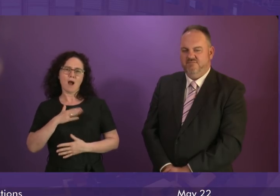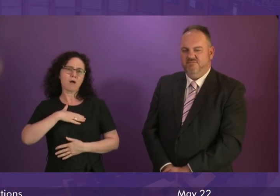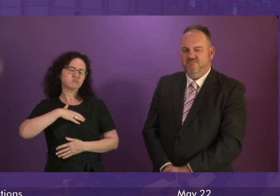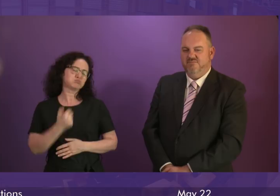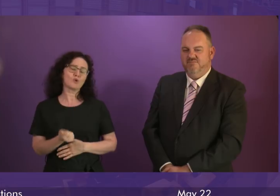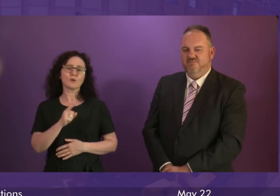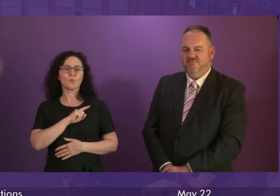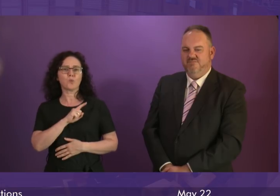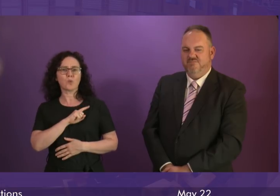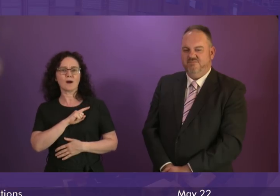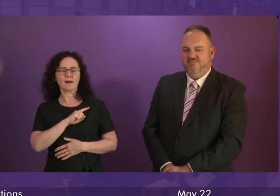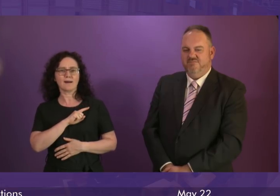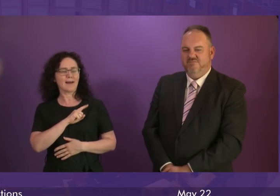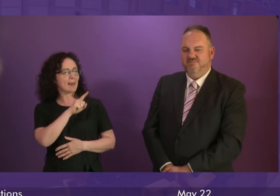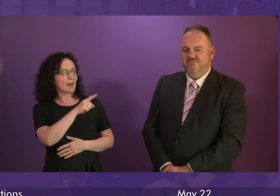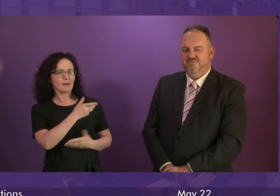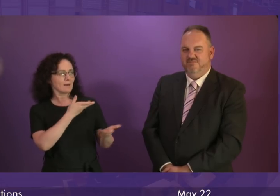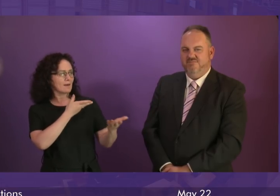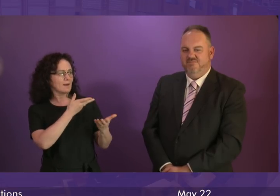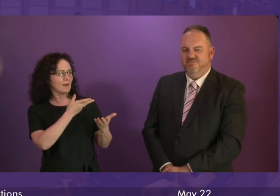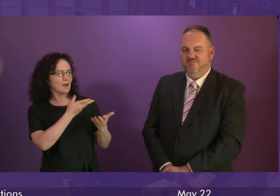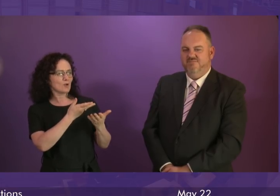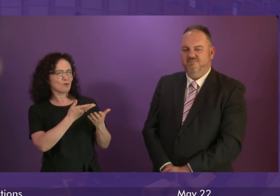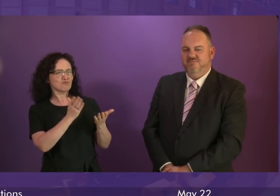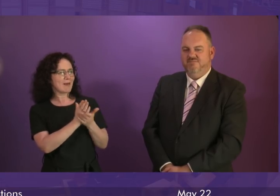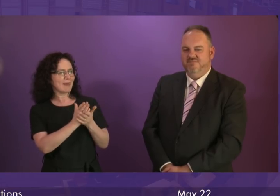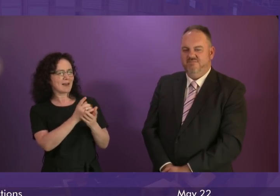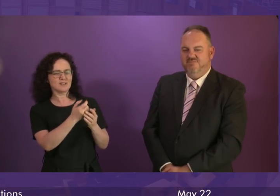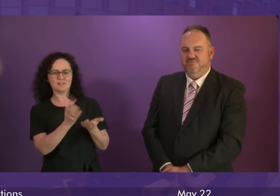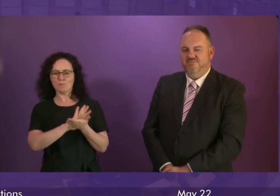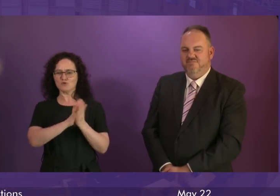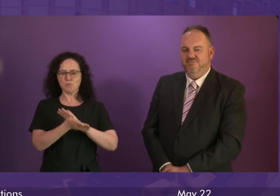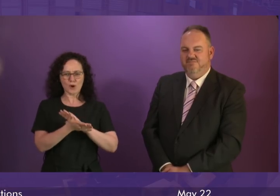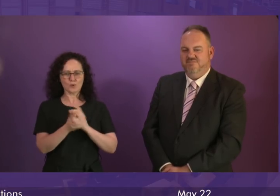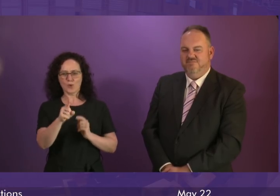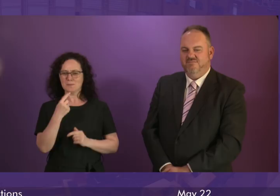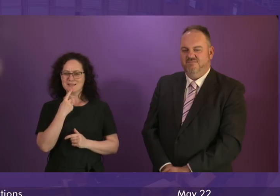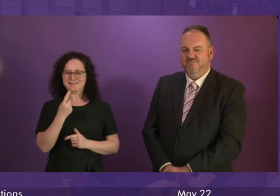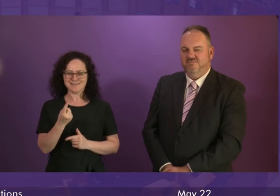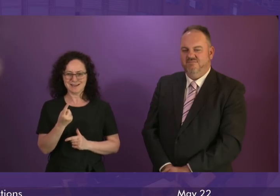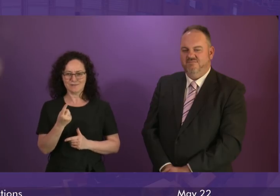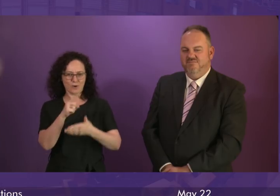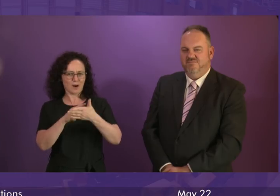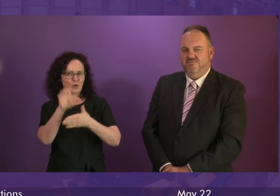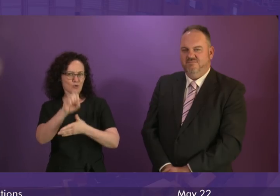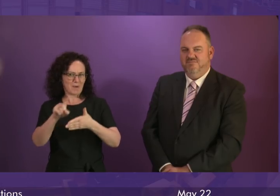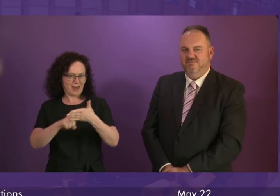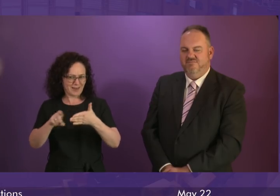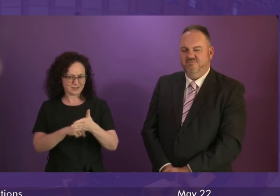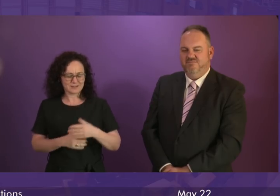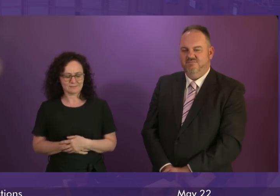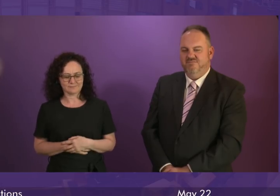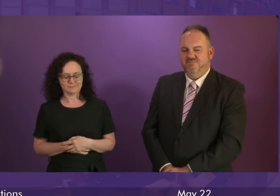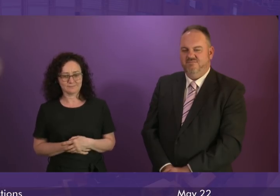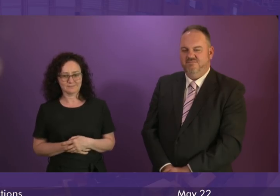to see none of that repaid, as the Prime Minister has just torpedoed her pitch in the European elections. A pitch where